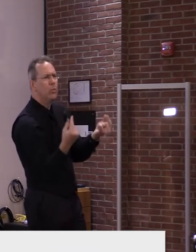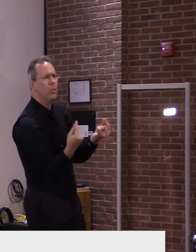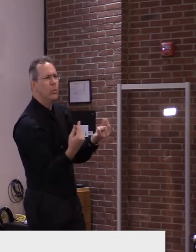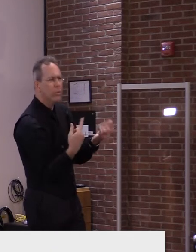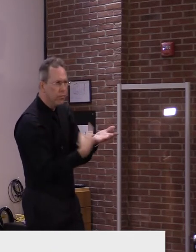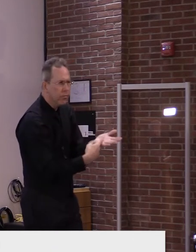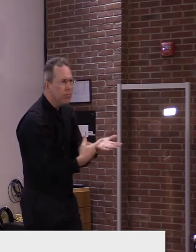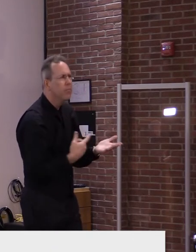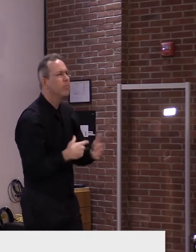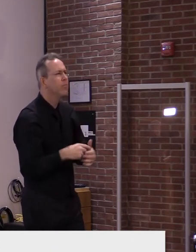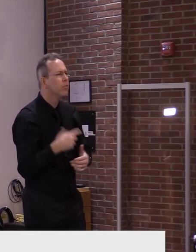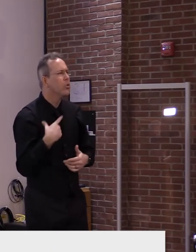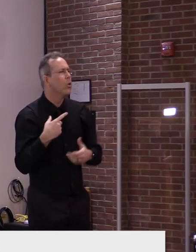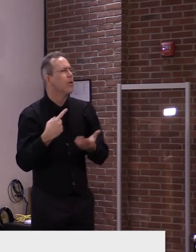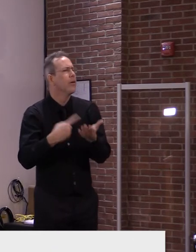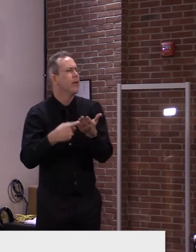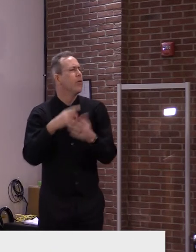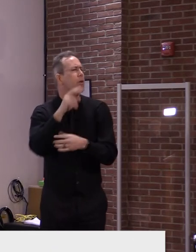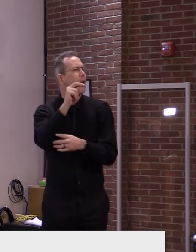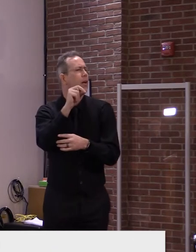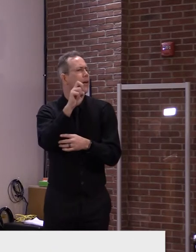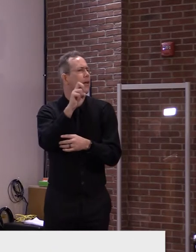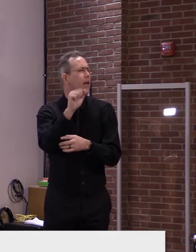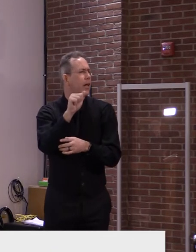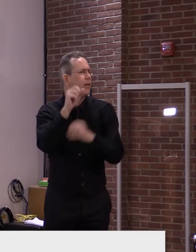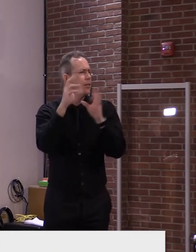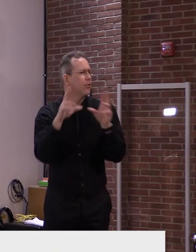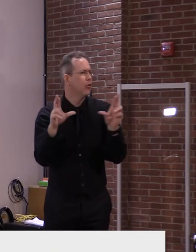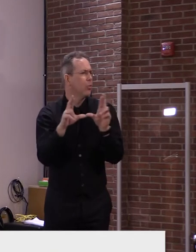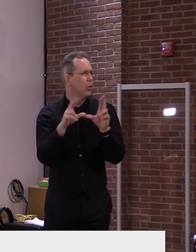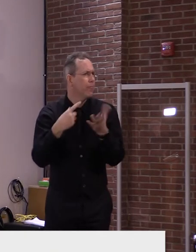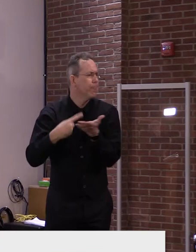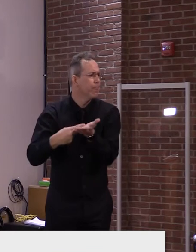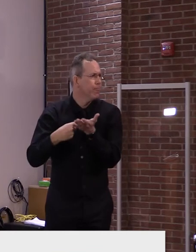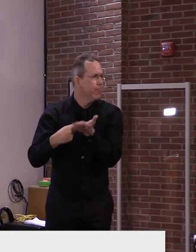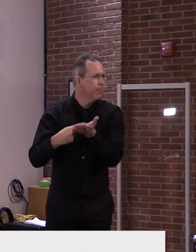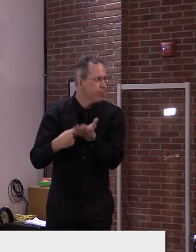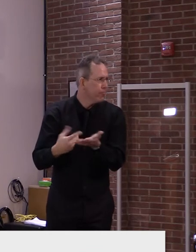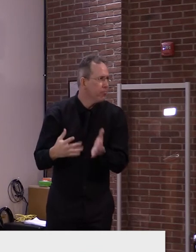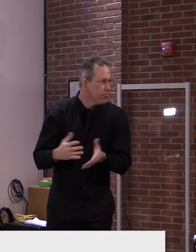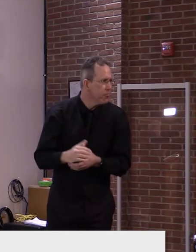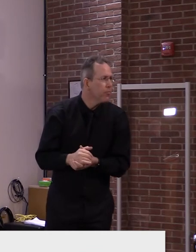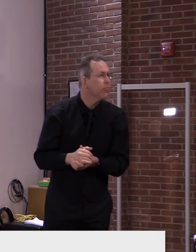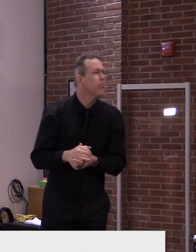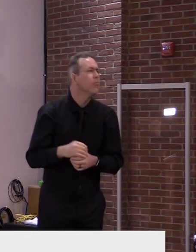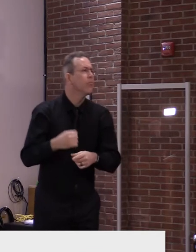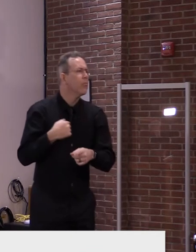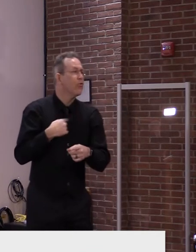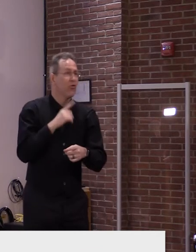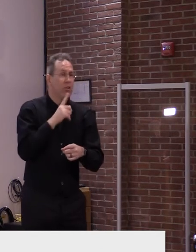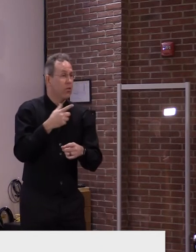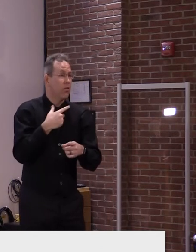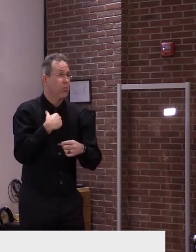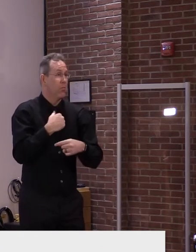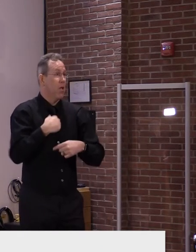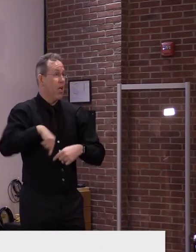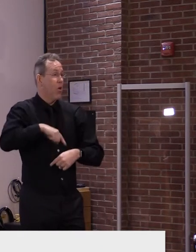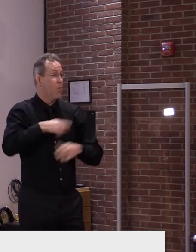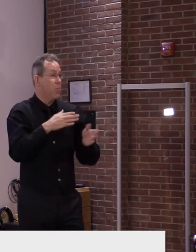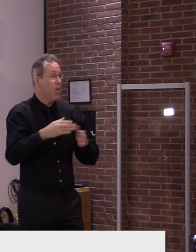is we're going to be sending out a survey to teachers, um, and school personnel